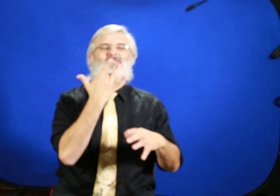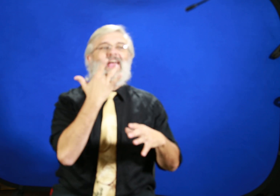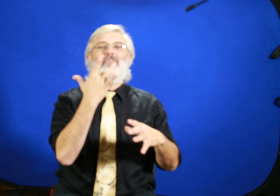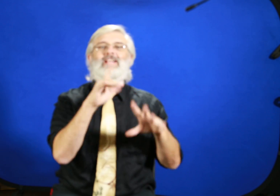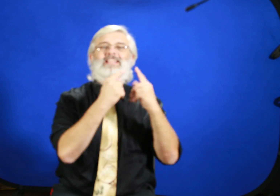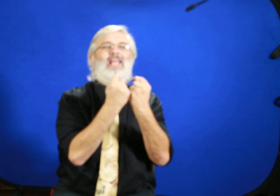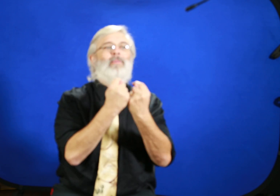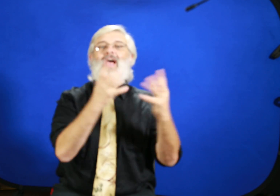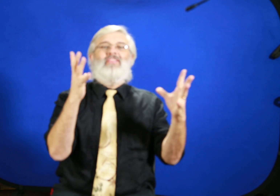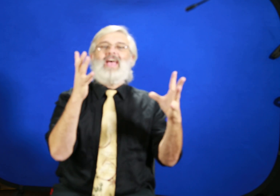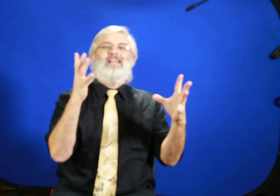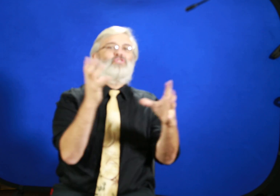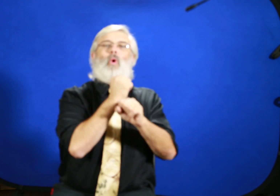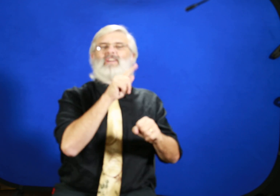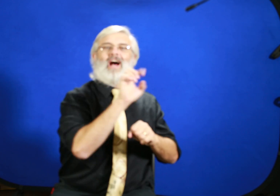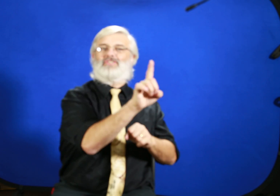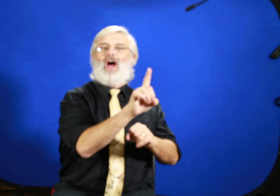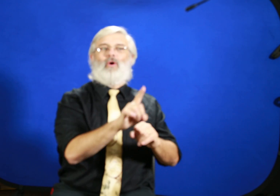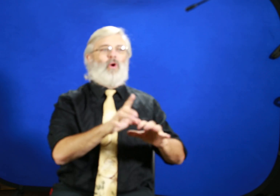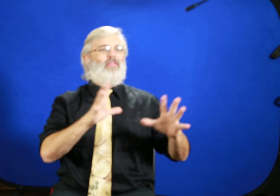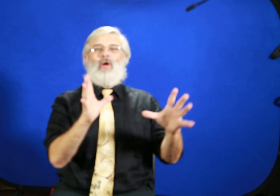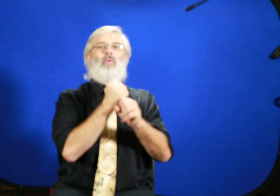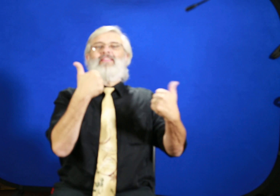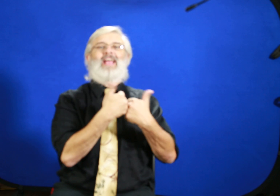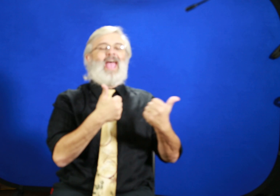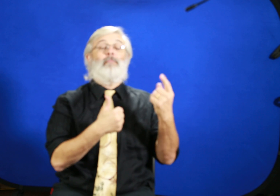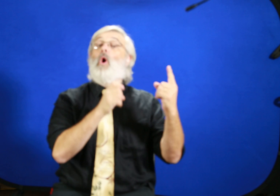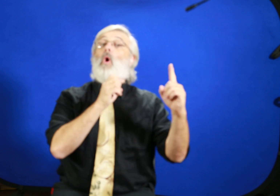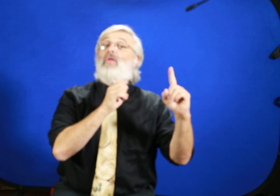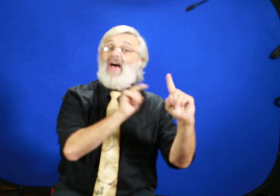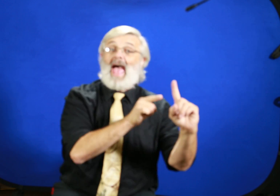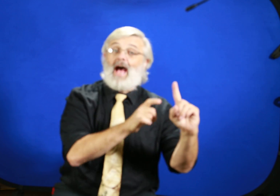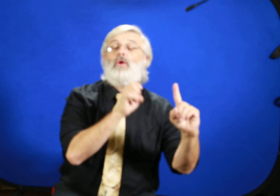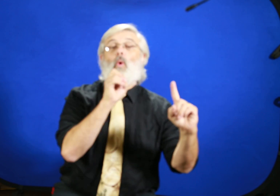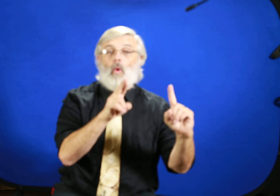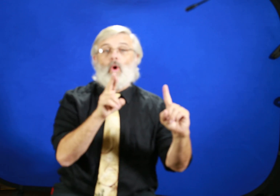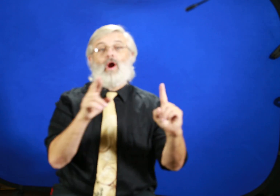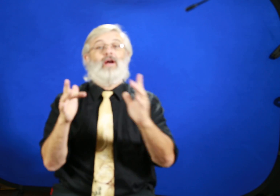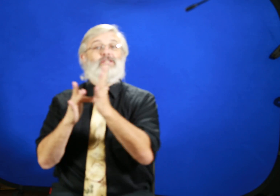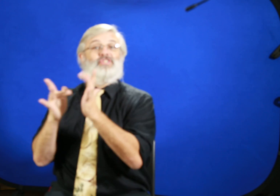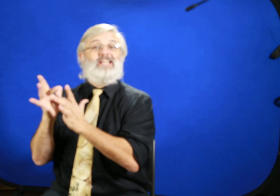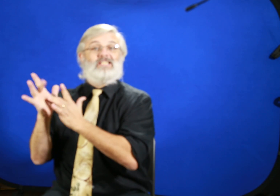favorite team, they score a touchdown or they win the game, that or Jesus